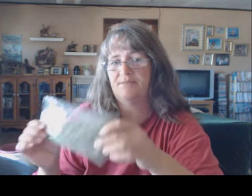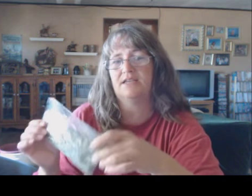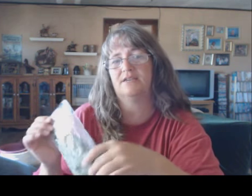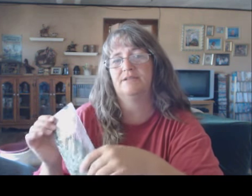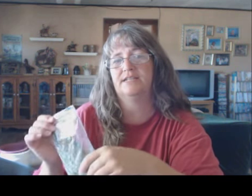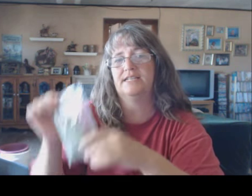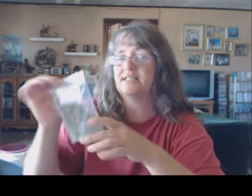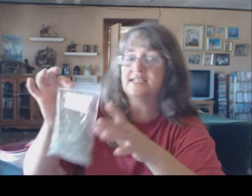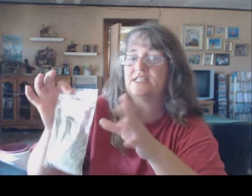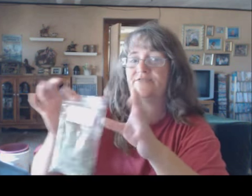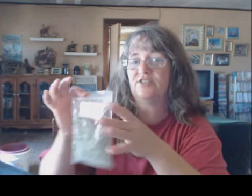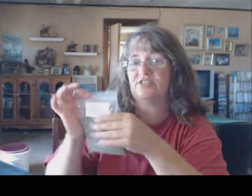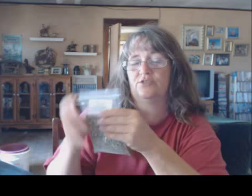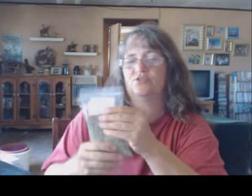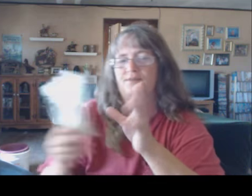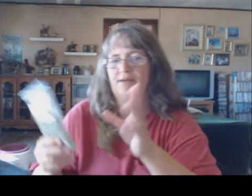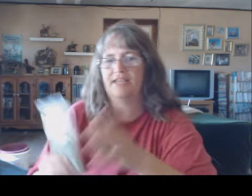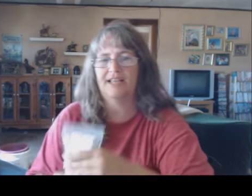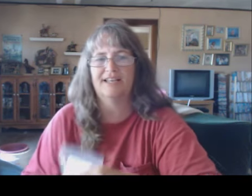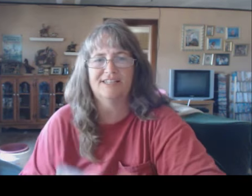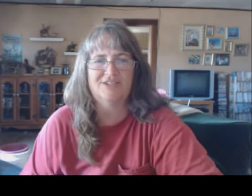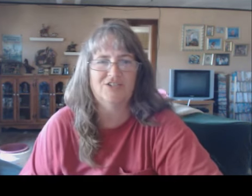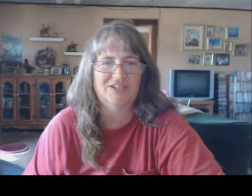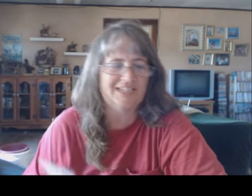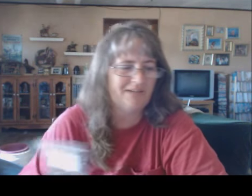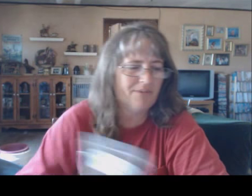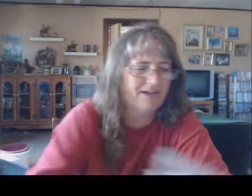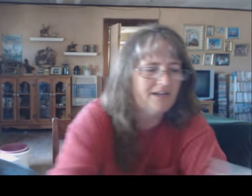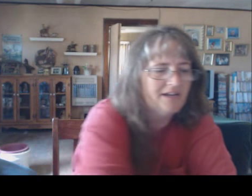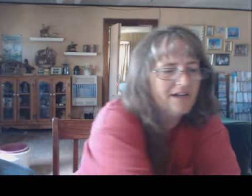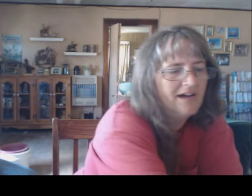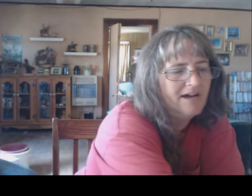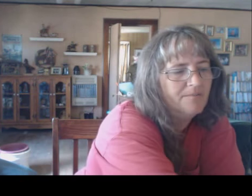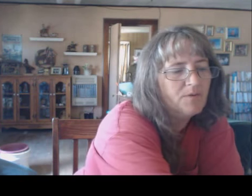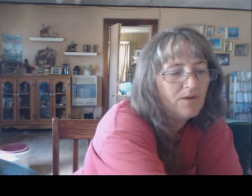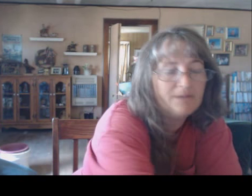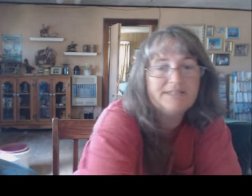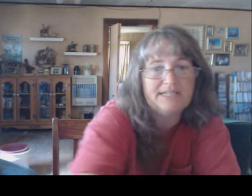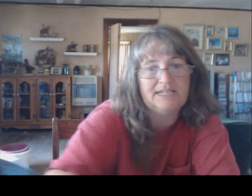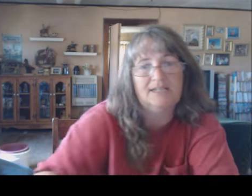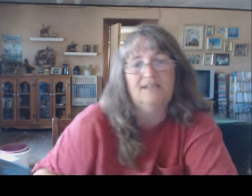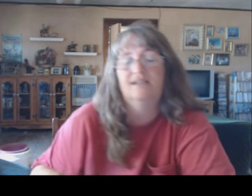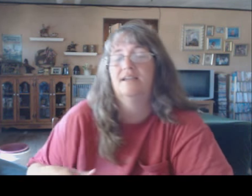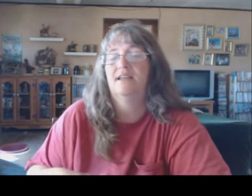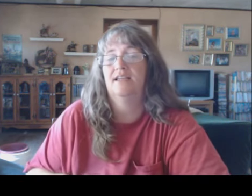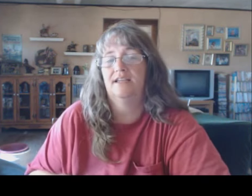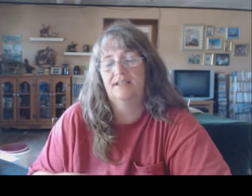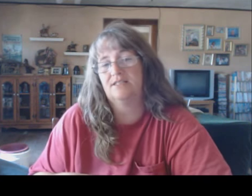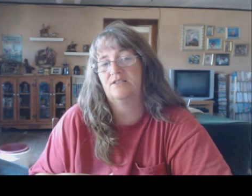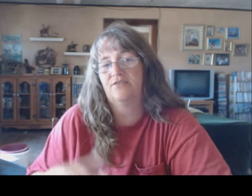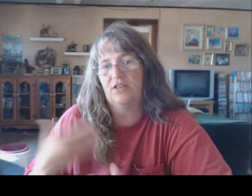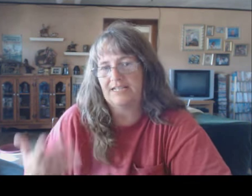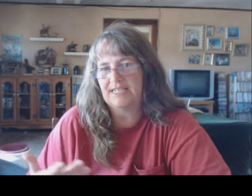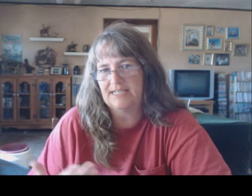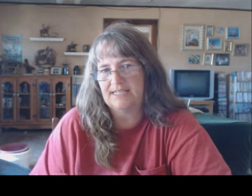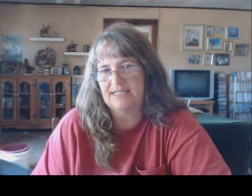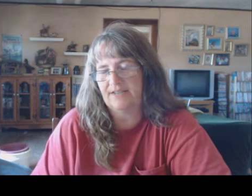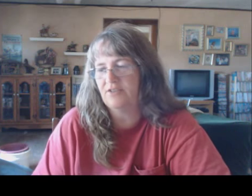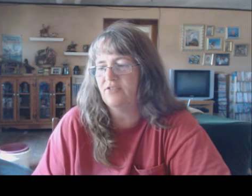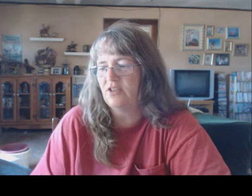i'm making them into teas this is a foot soap so i'm not making it into a tea but um the one i'm sending is for like teas and stuff and if you